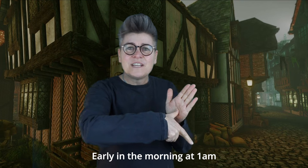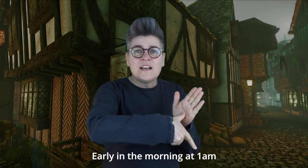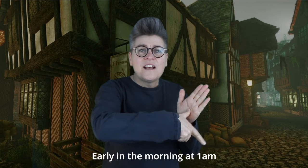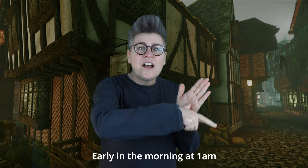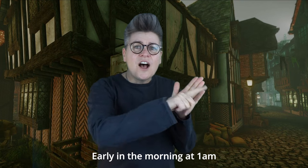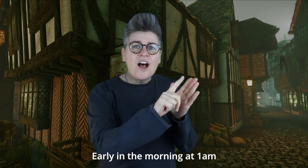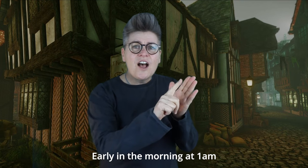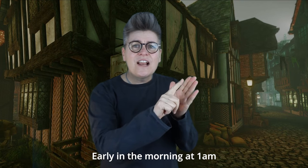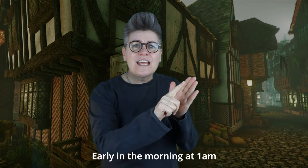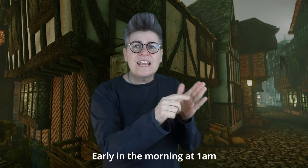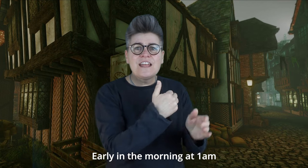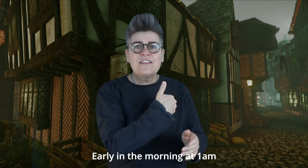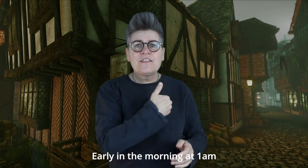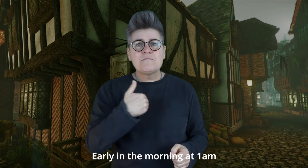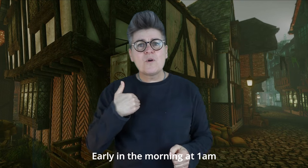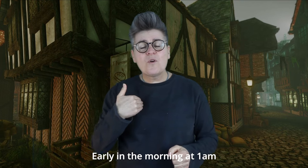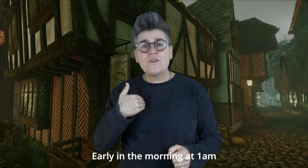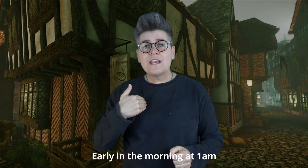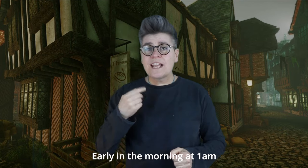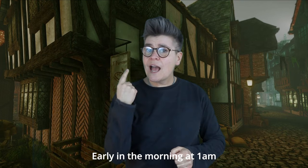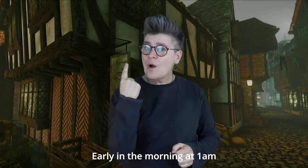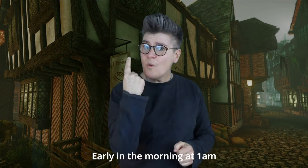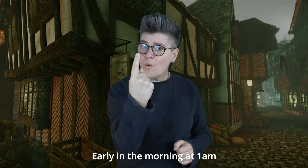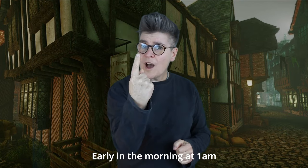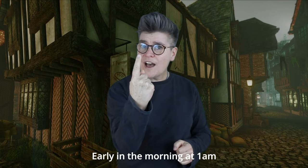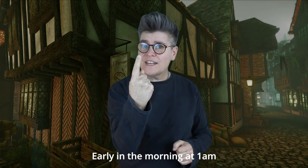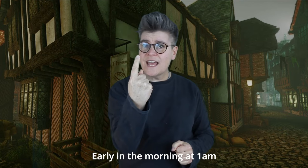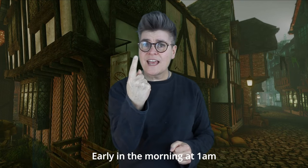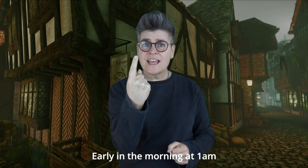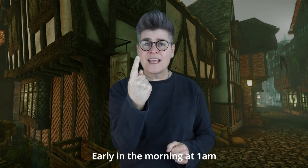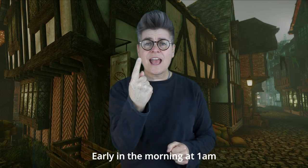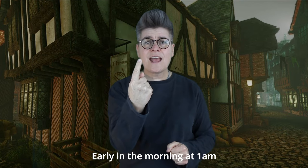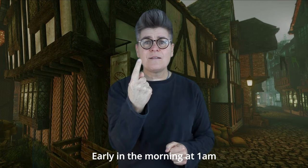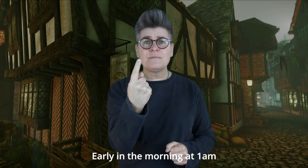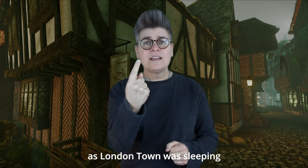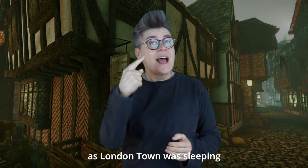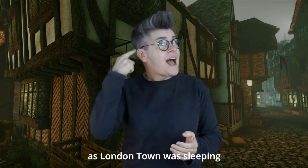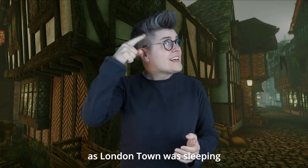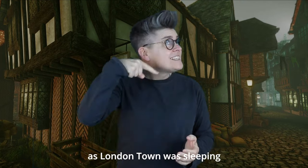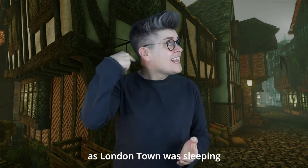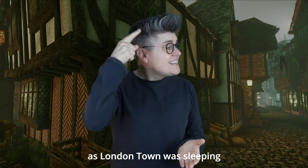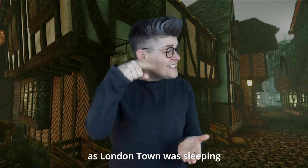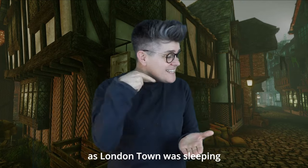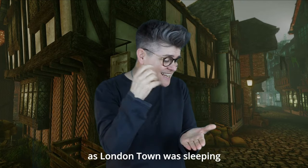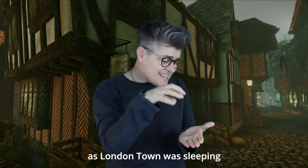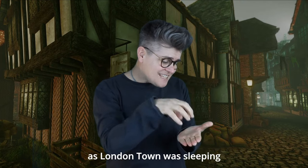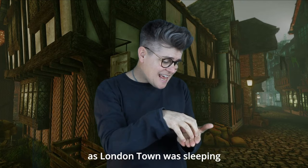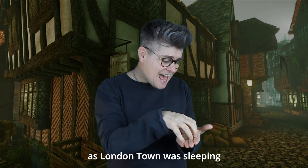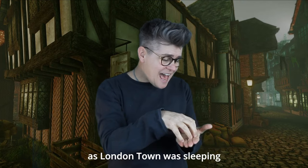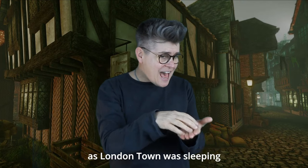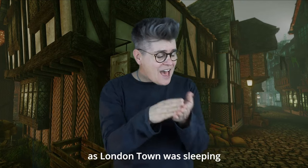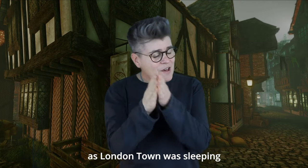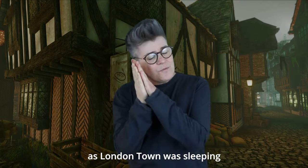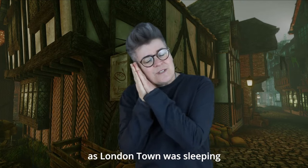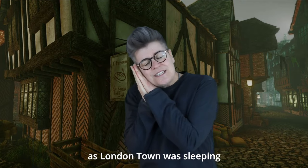Early in the morning at 1am This London town was